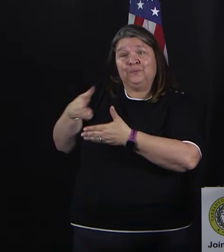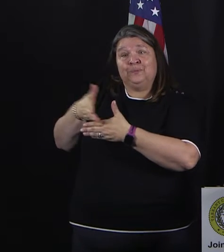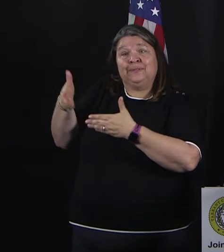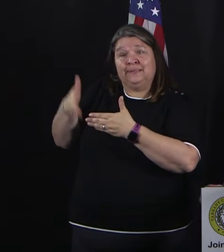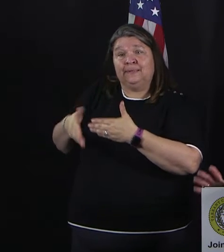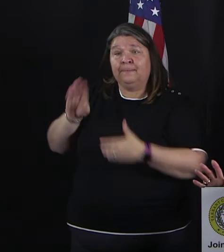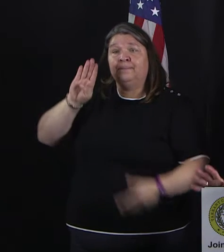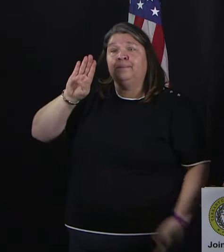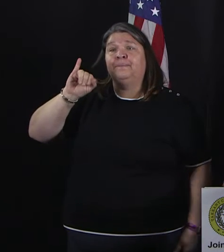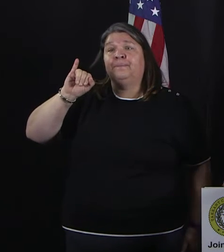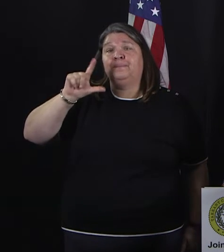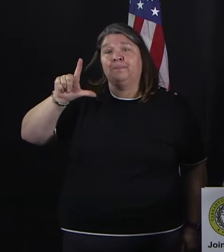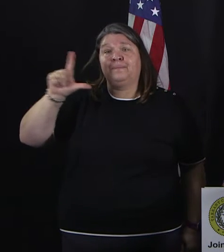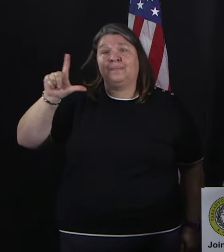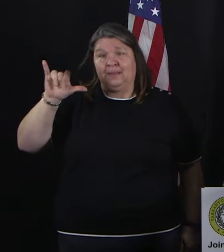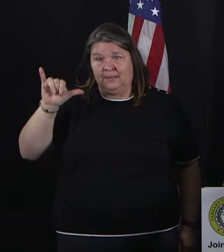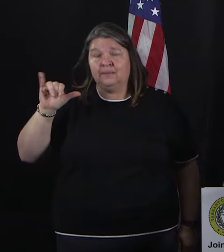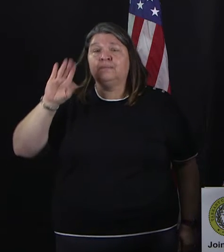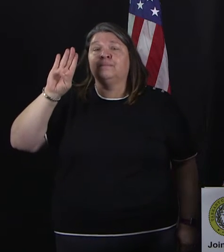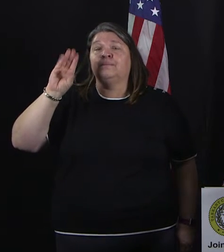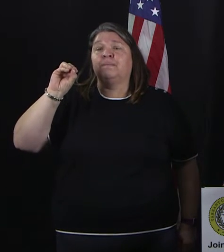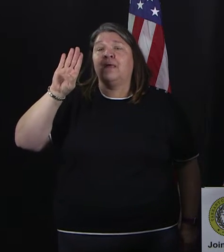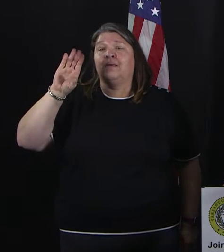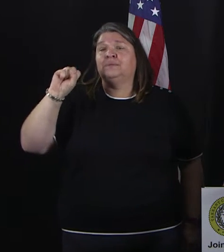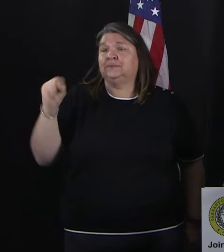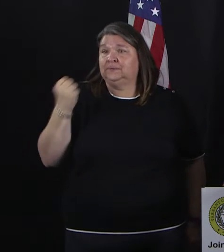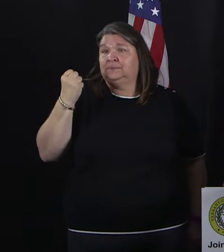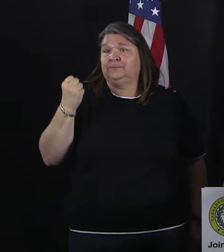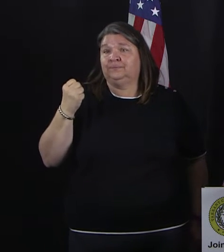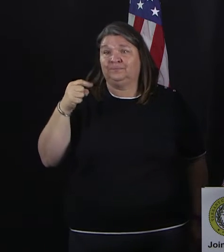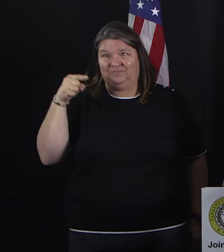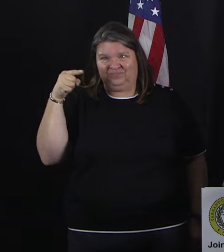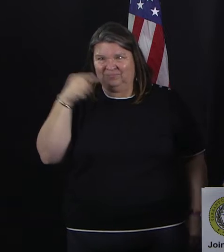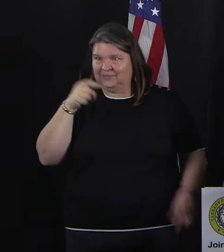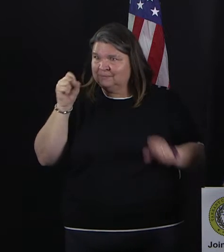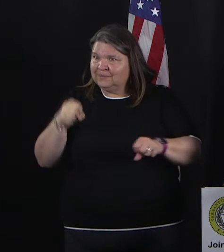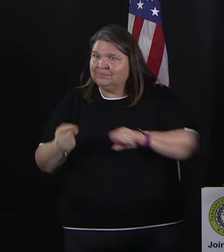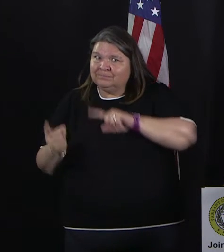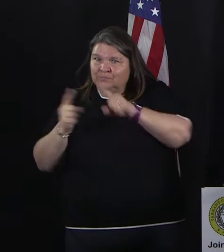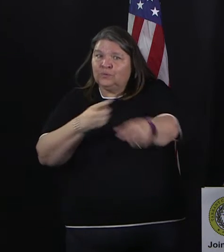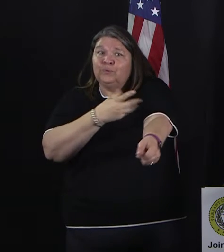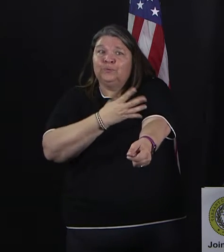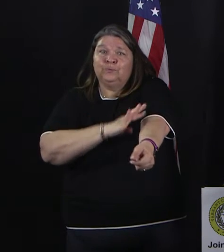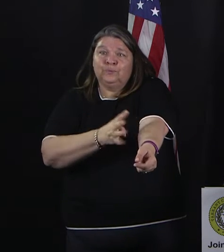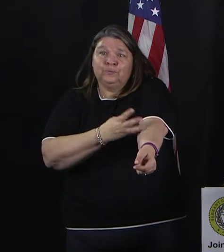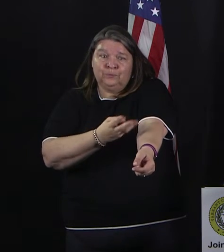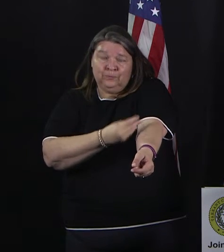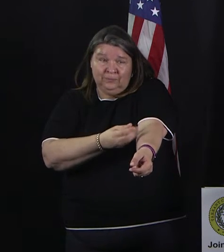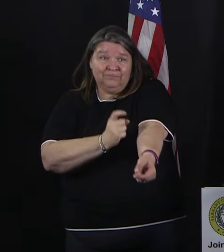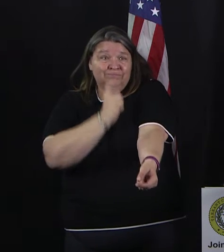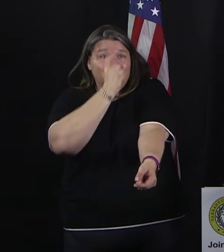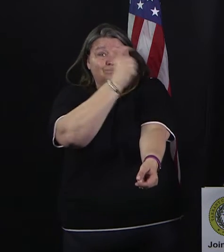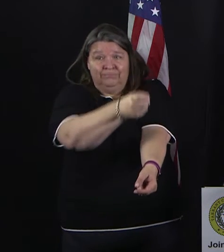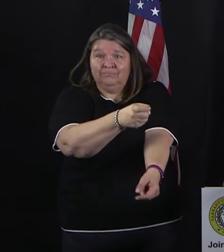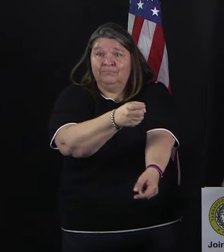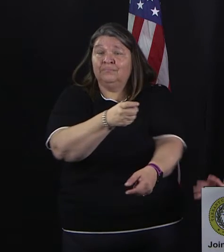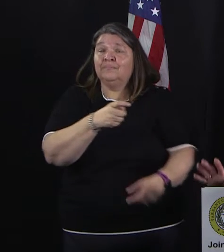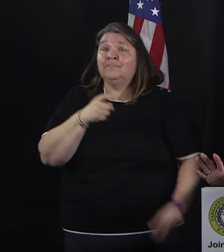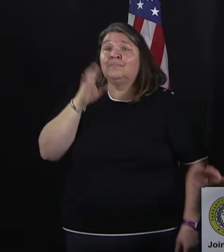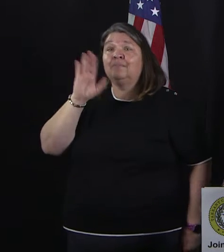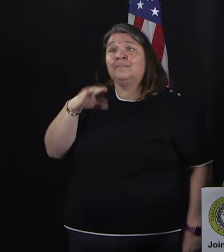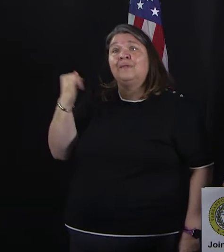Cares. You may not want to do that, but think about what you can do. And when you see one of our first responders out there,